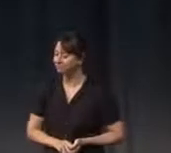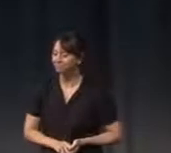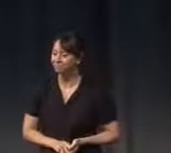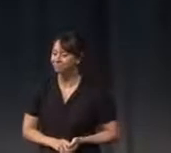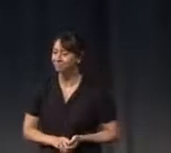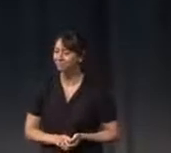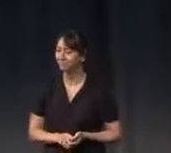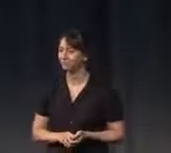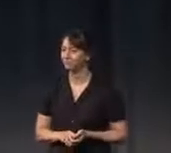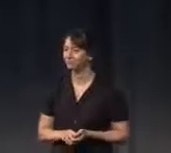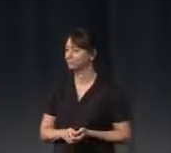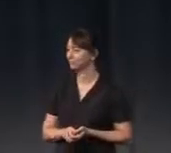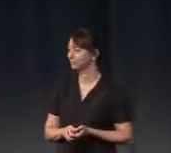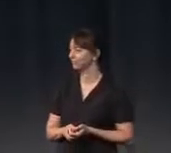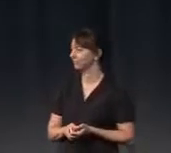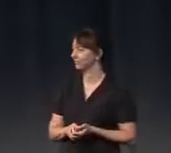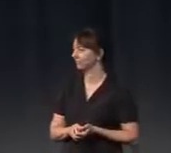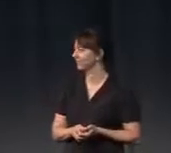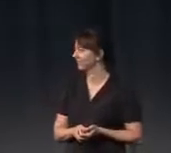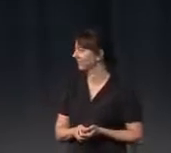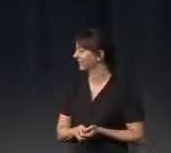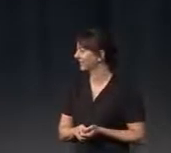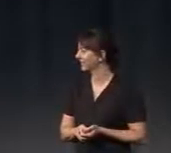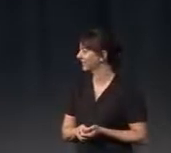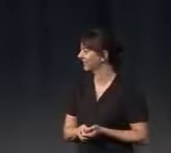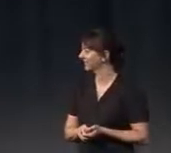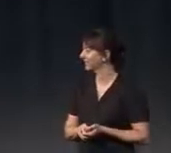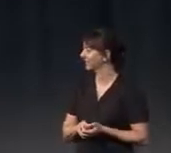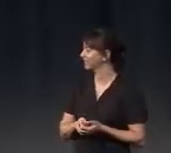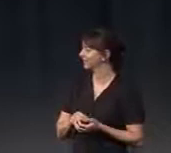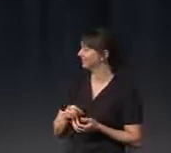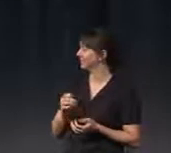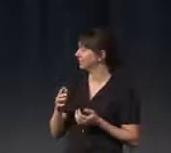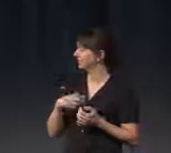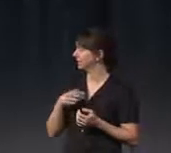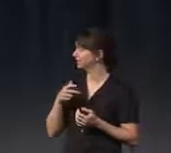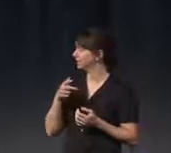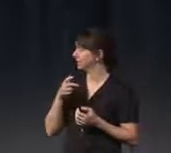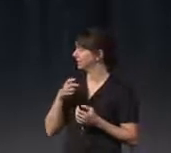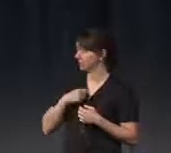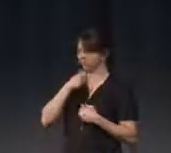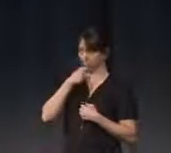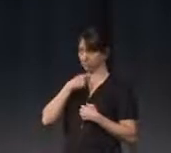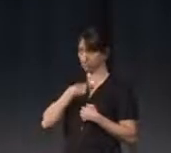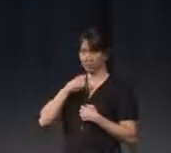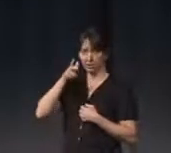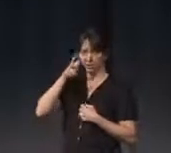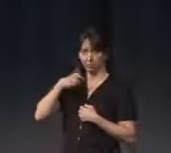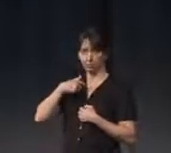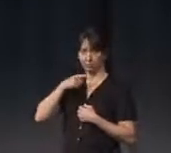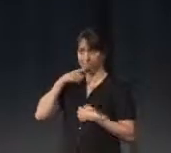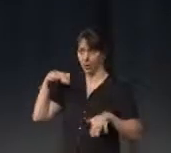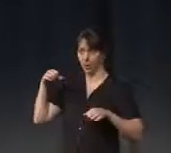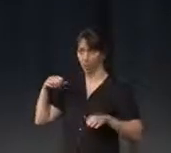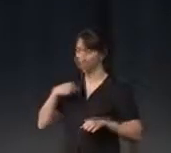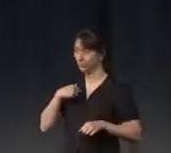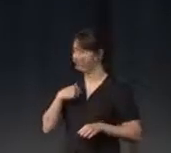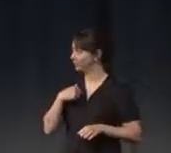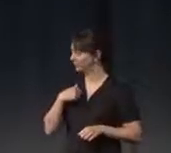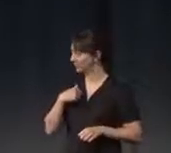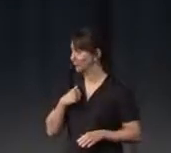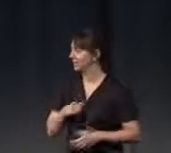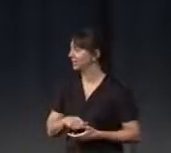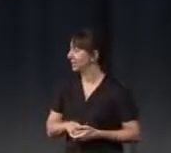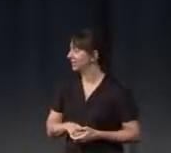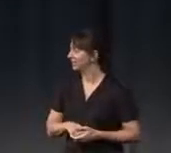And a little bit also is like a... I need to listen myself a little bit more loud. Sorry. I mean,